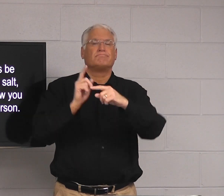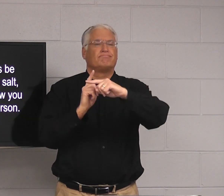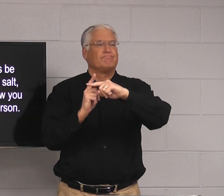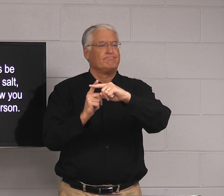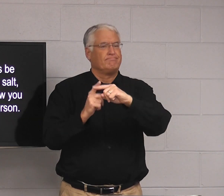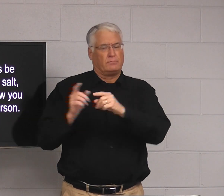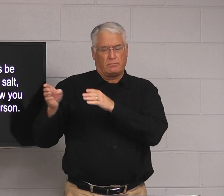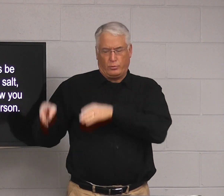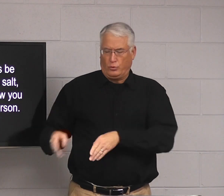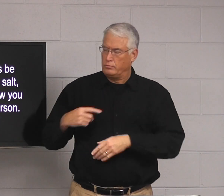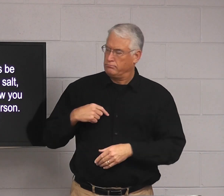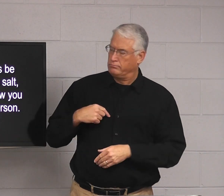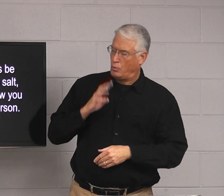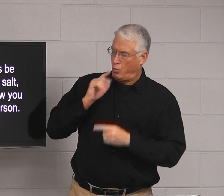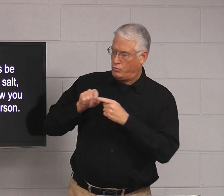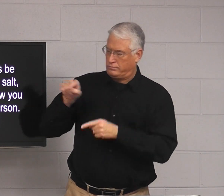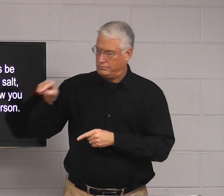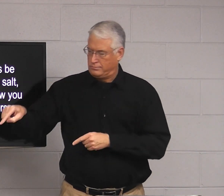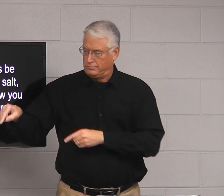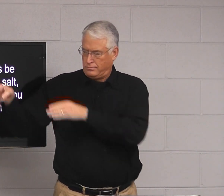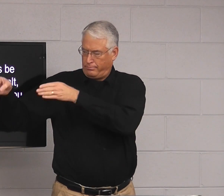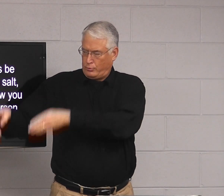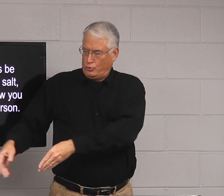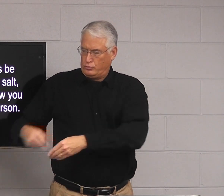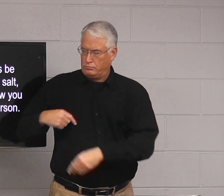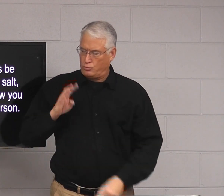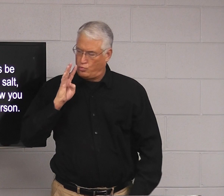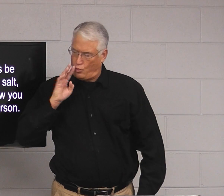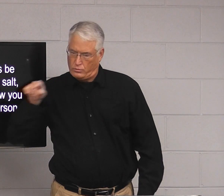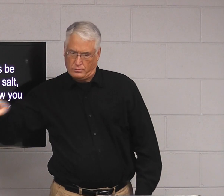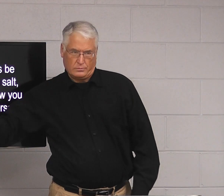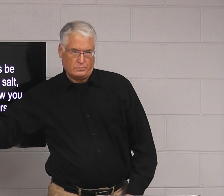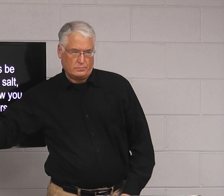person positively? You're talking about that person.